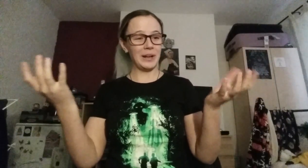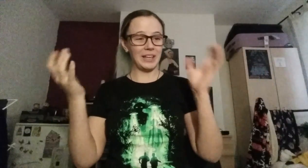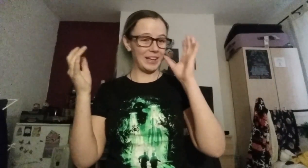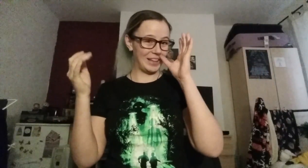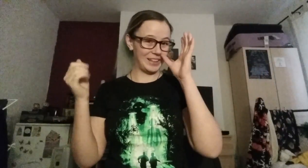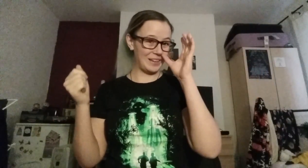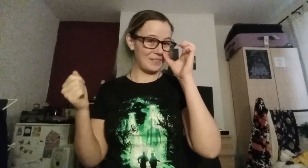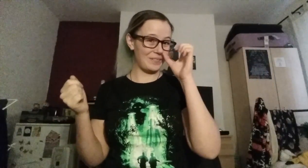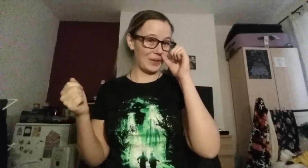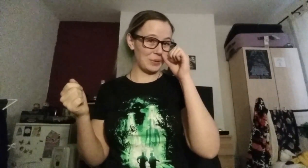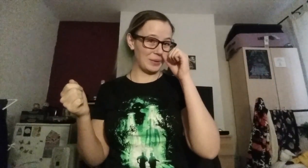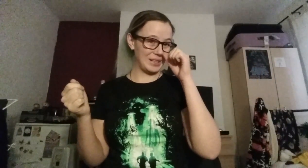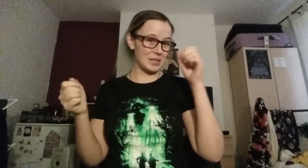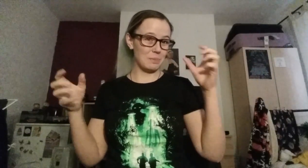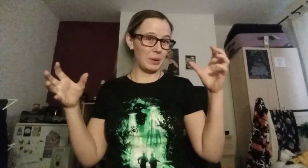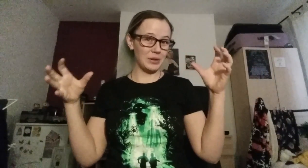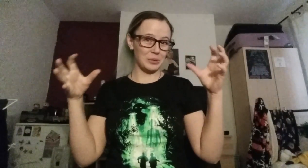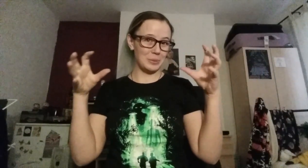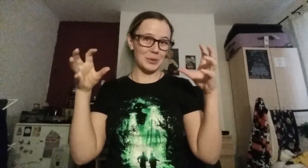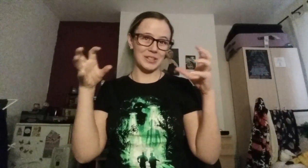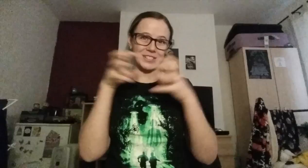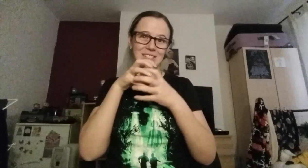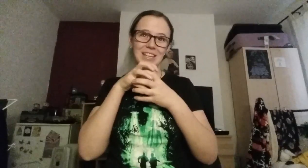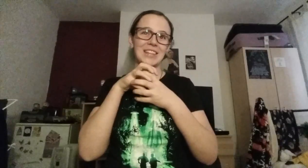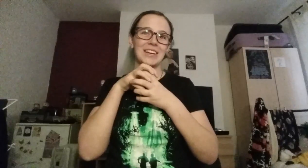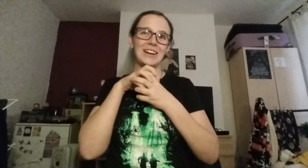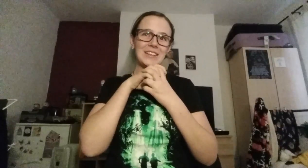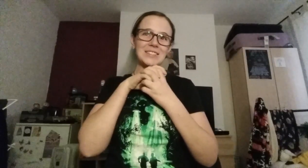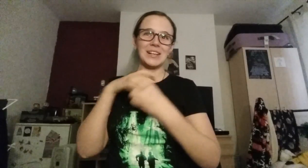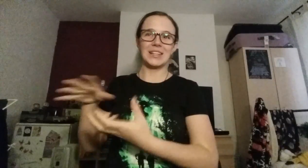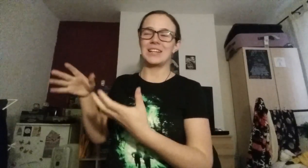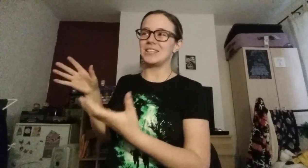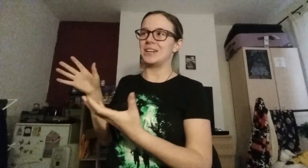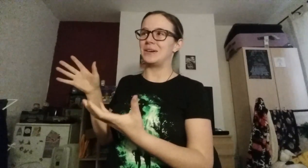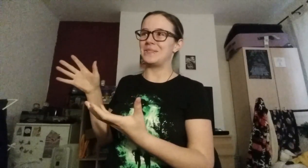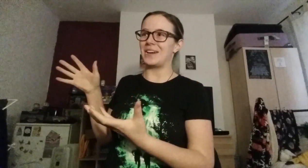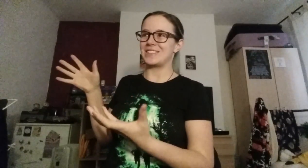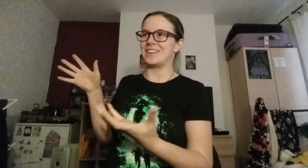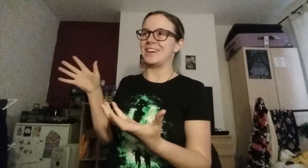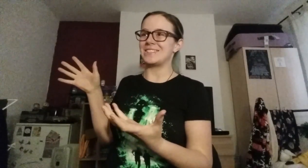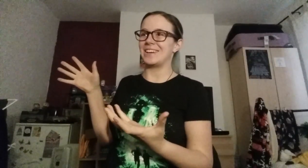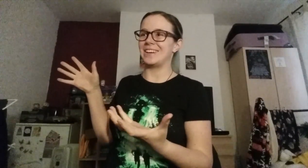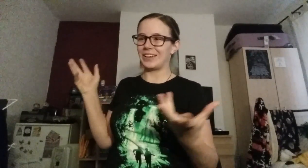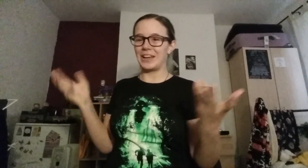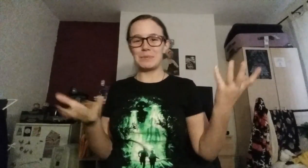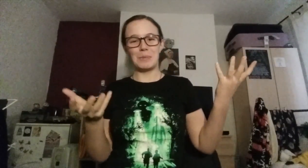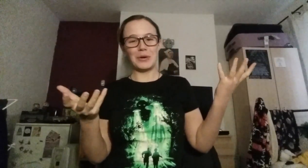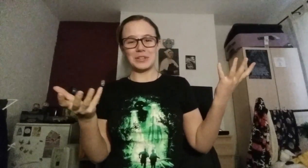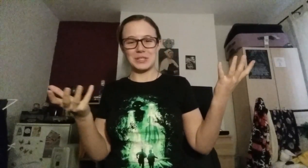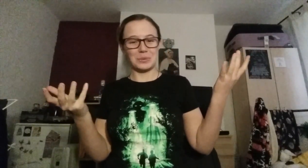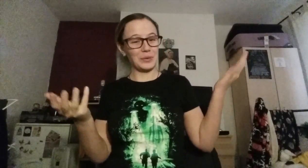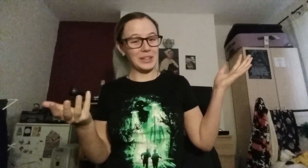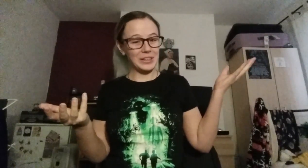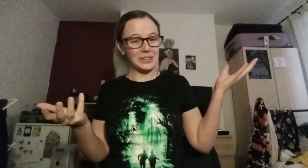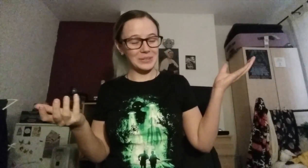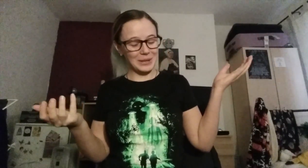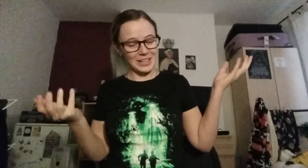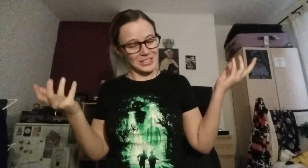money and they found a way to bundle mortgages together and sell that debt off as an asset, claim the mortgages were really good when actually